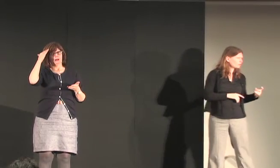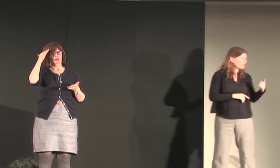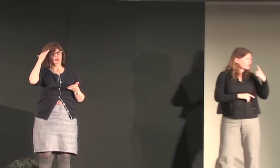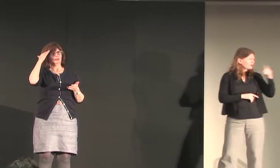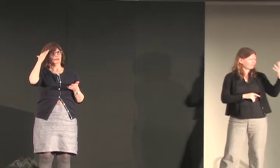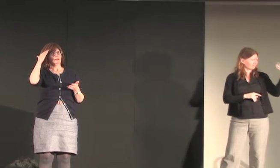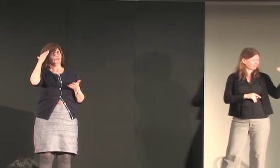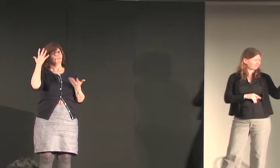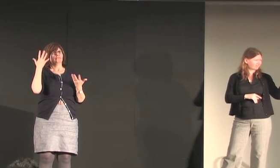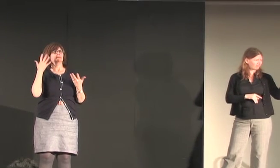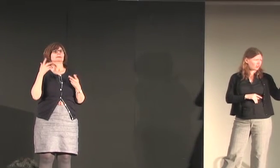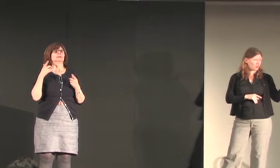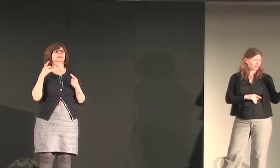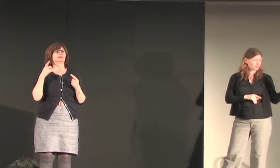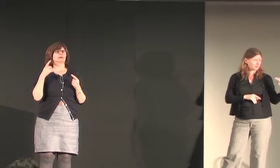we are trying to be very conscious